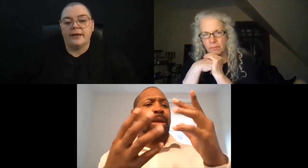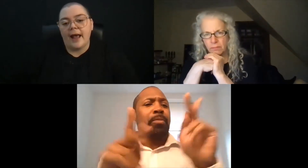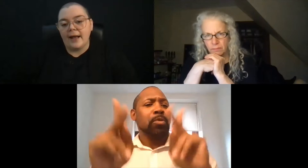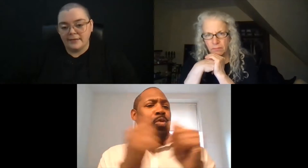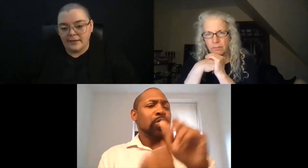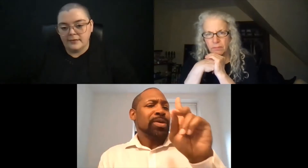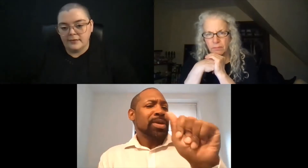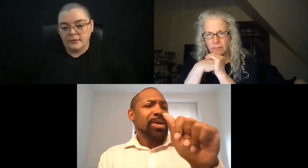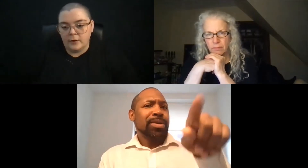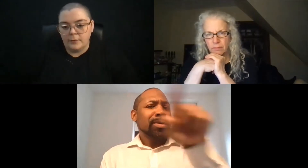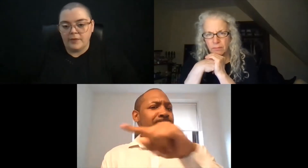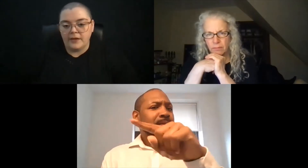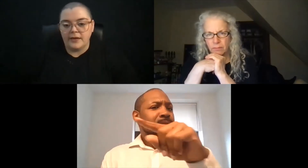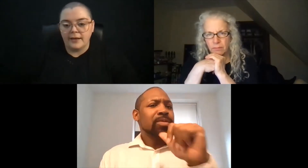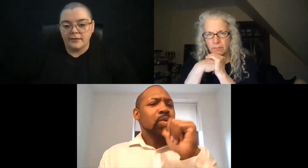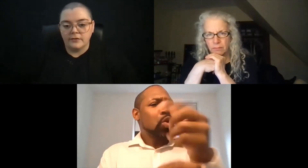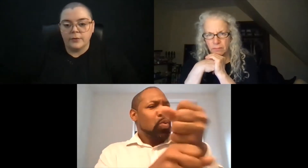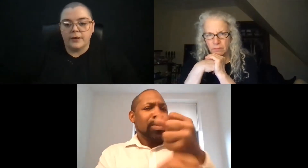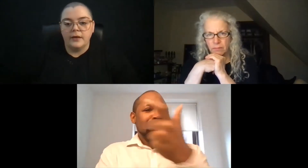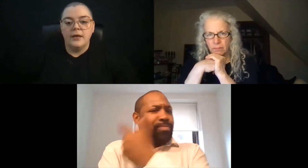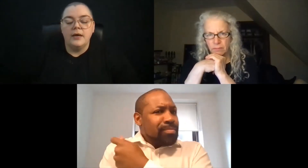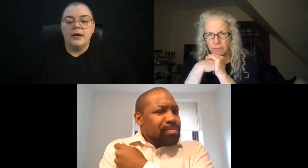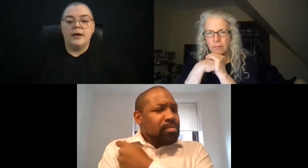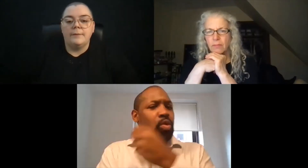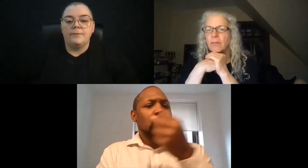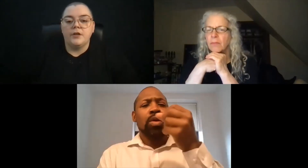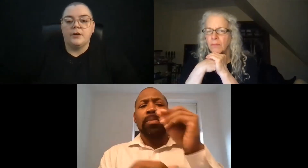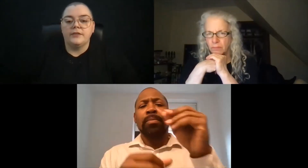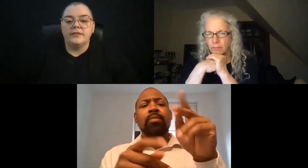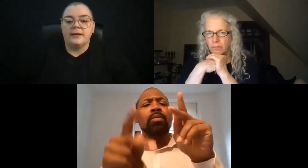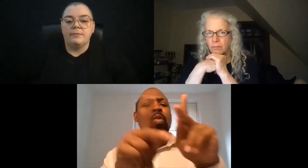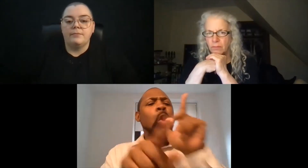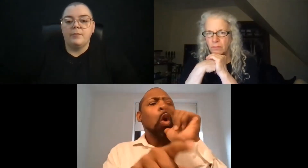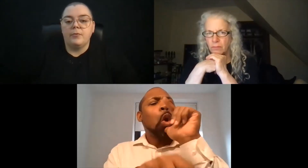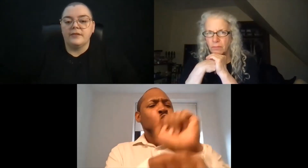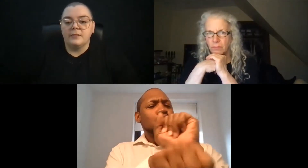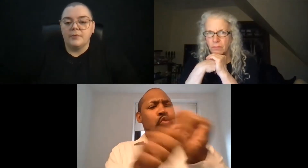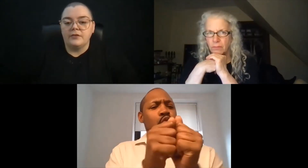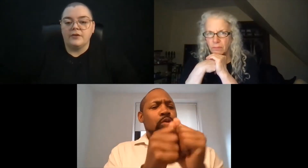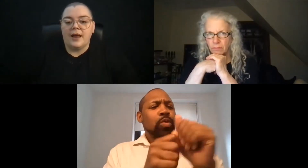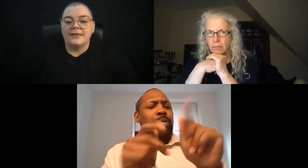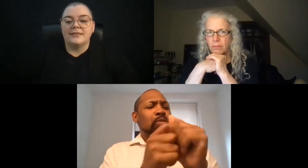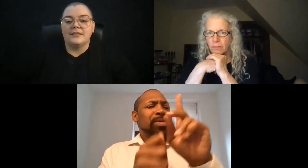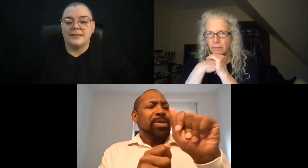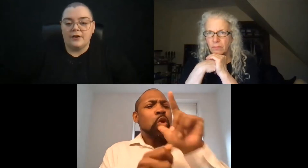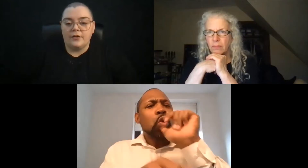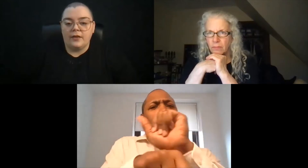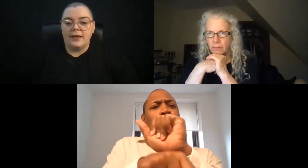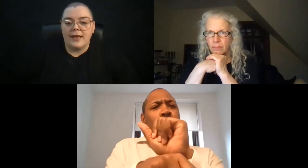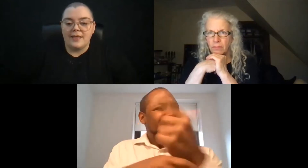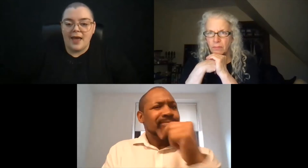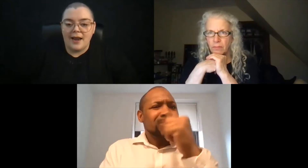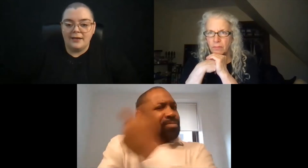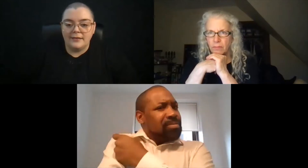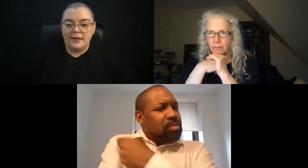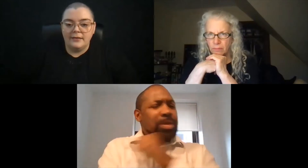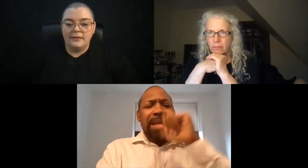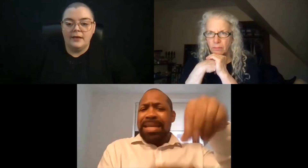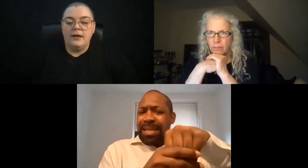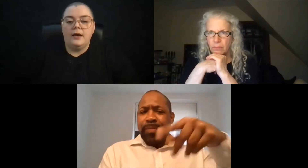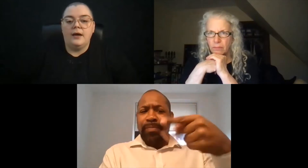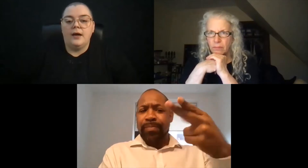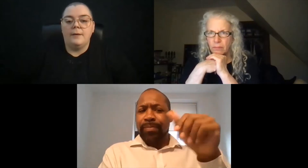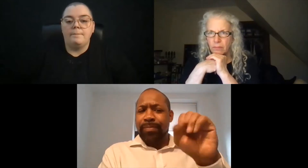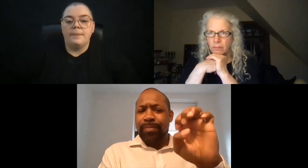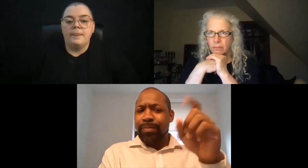it, access, you know, people that need access to it. You know, people with disabilities are not necessarily getting that access